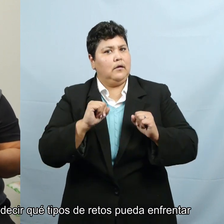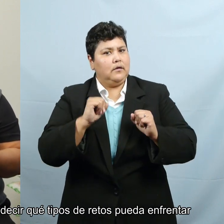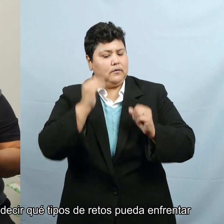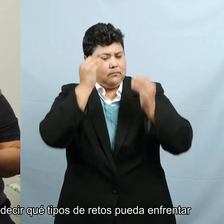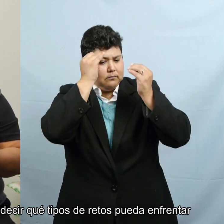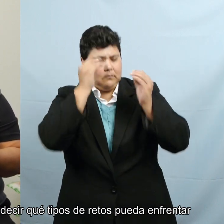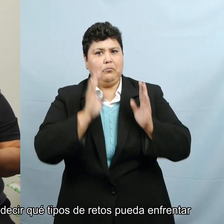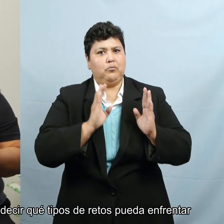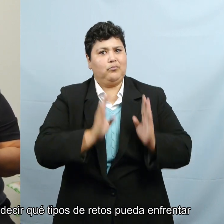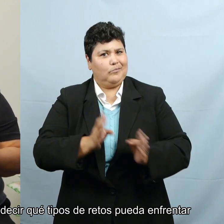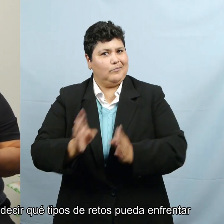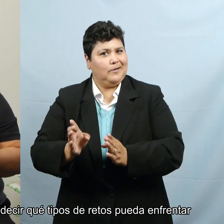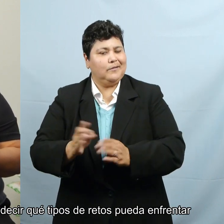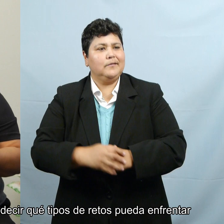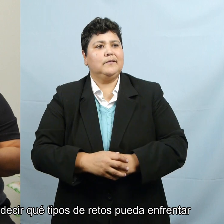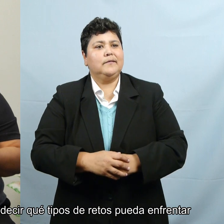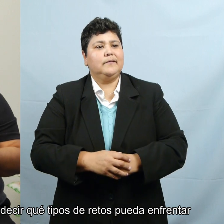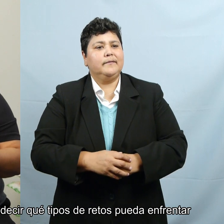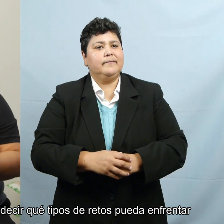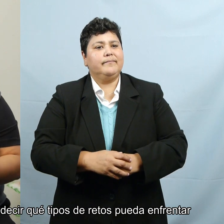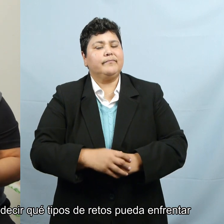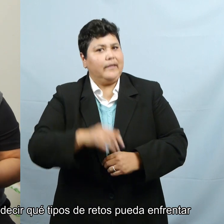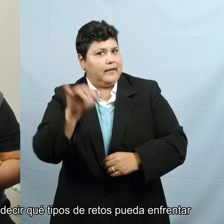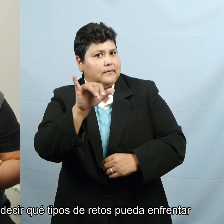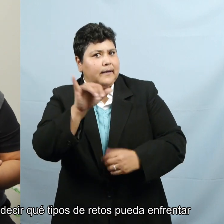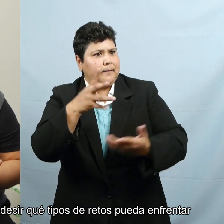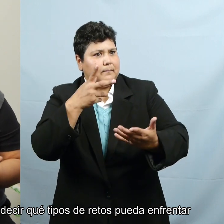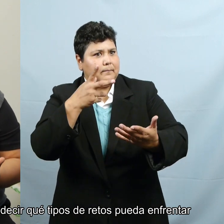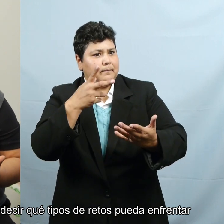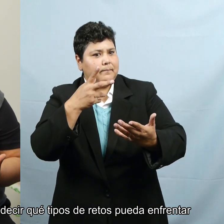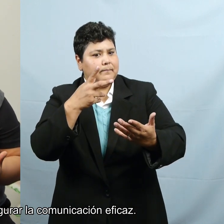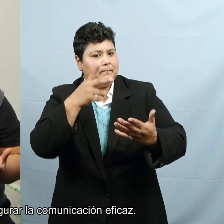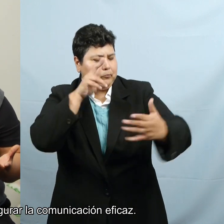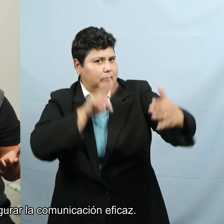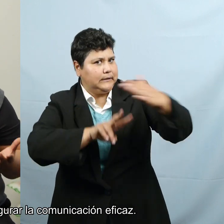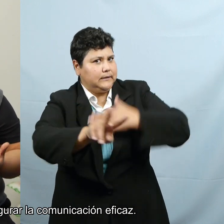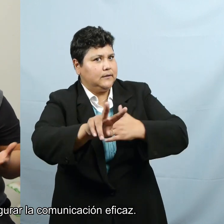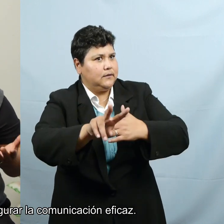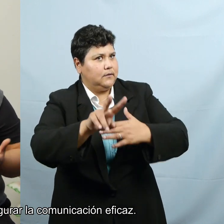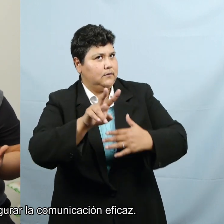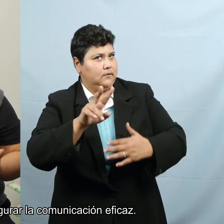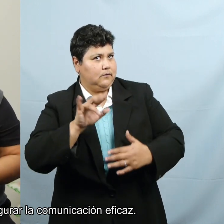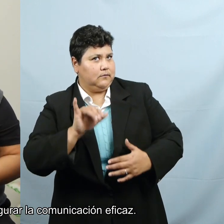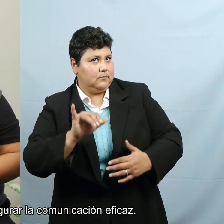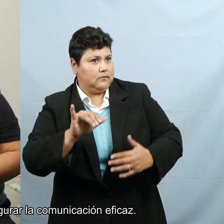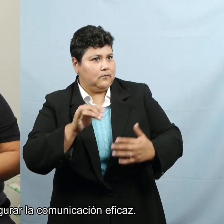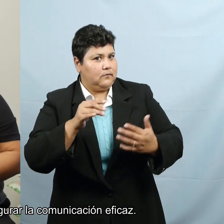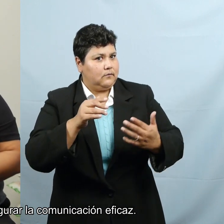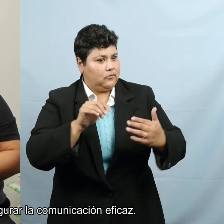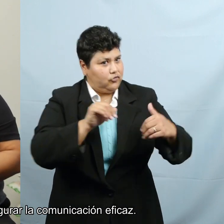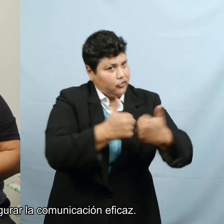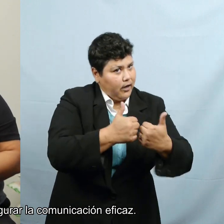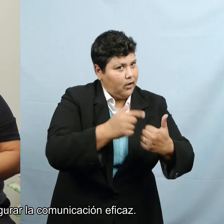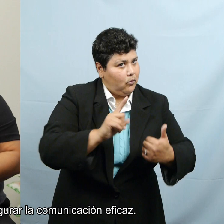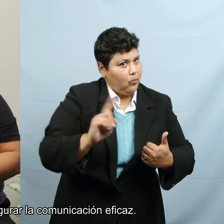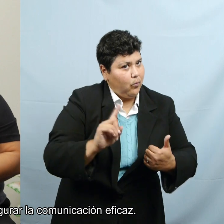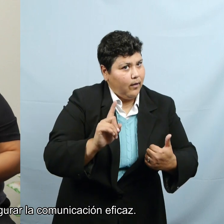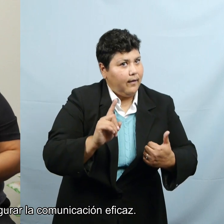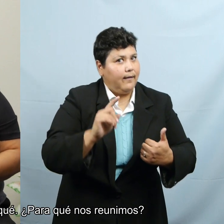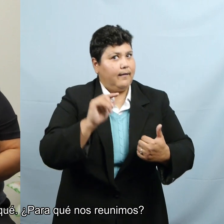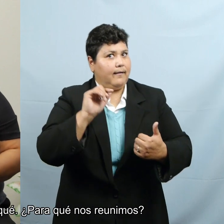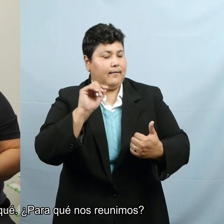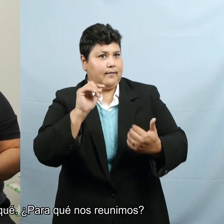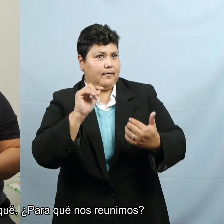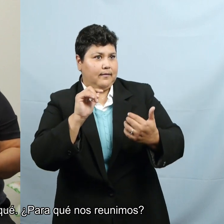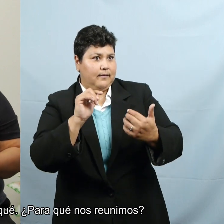and also predict what kind of challenges I would face in, in trying to ensure effective communication happens.